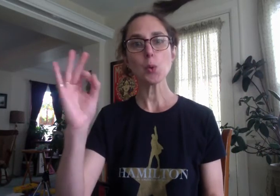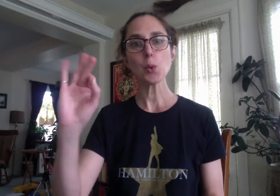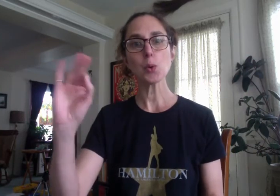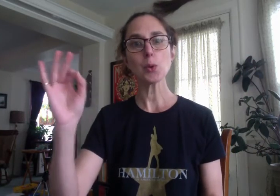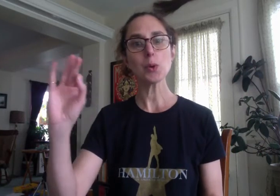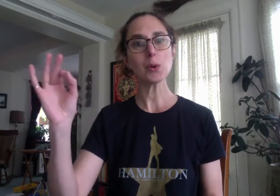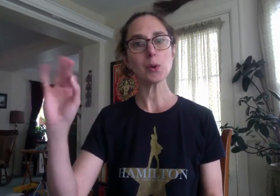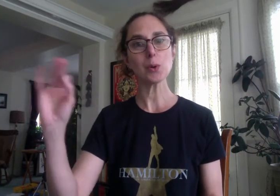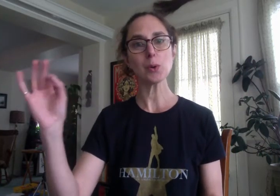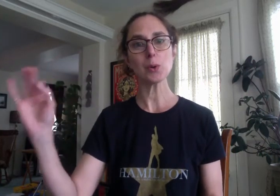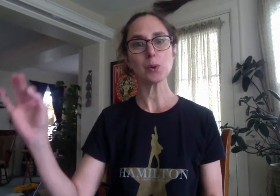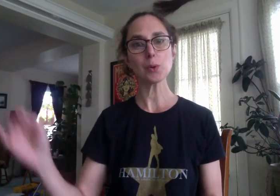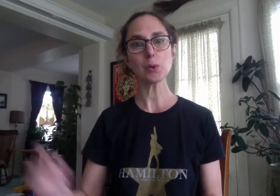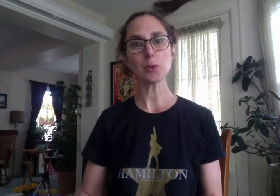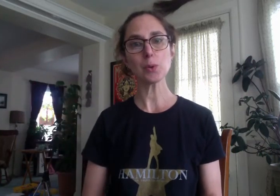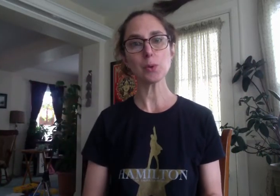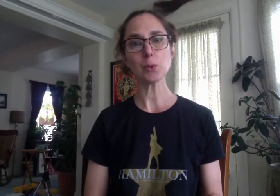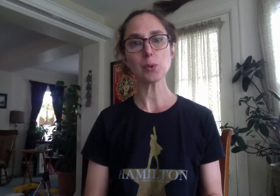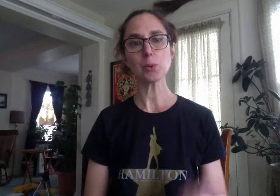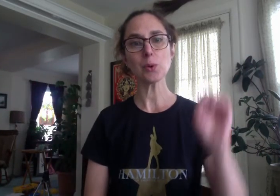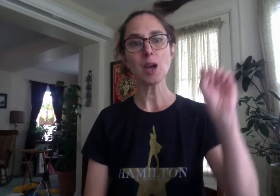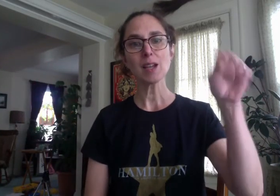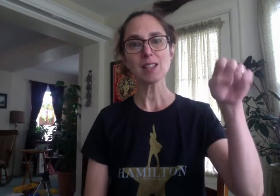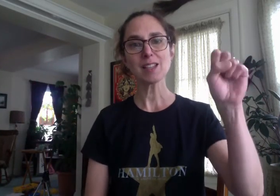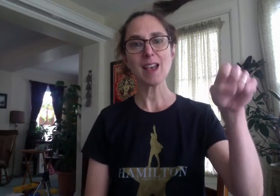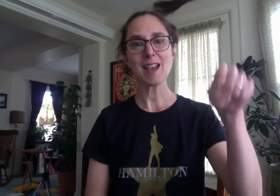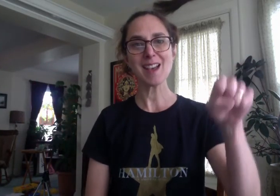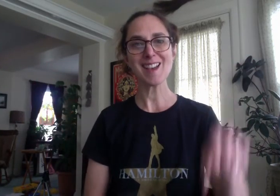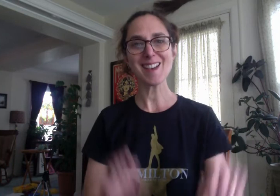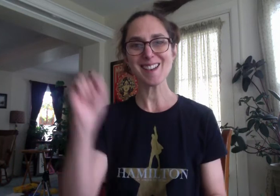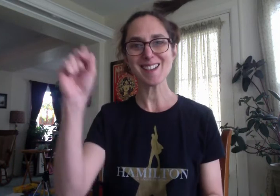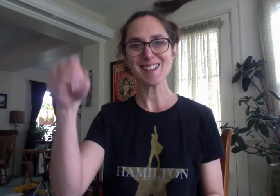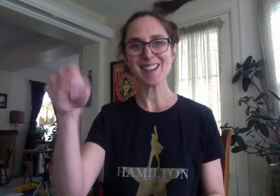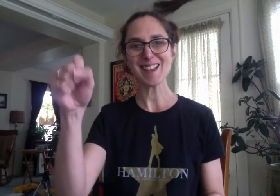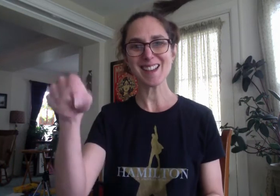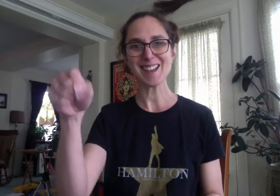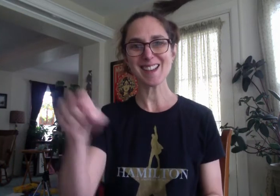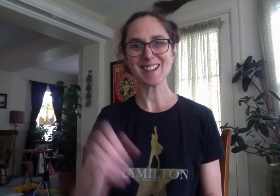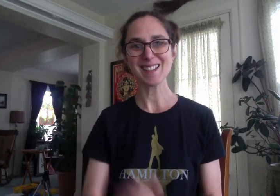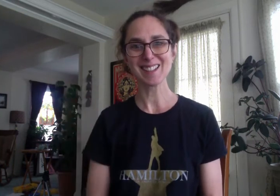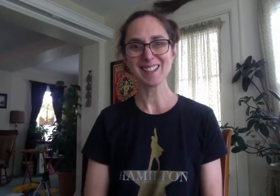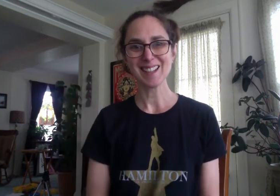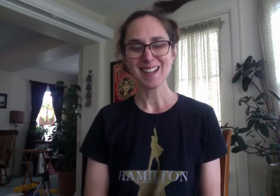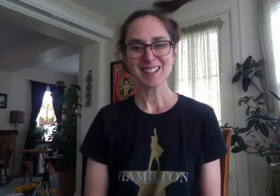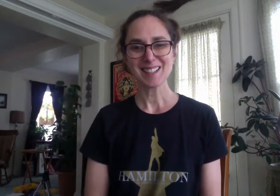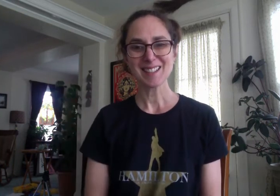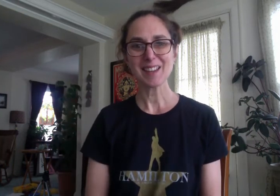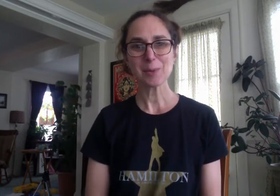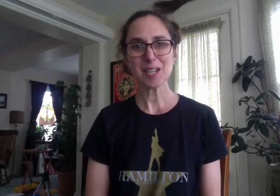yeah there we go